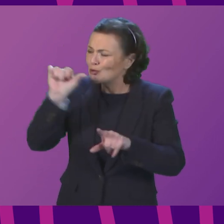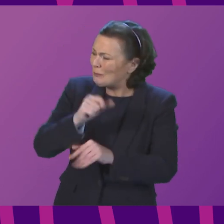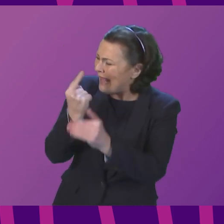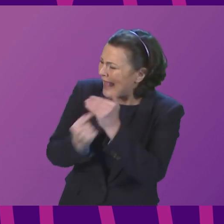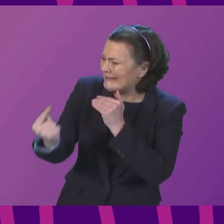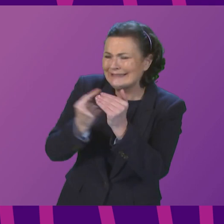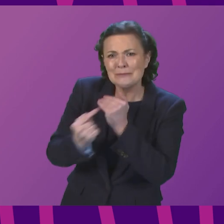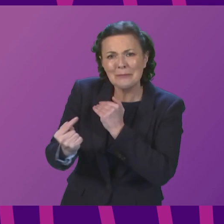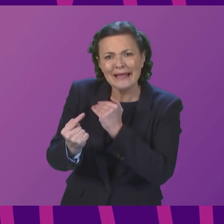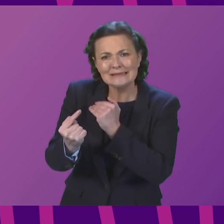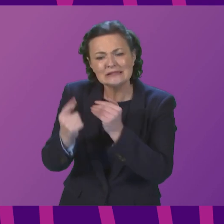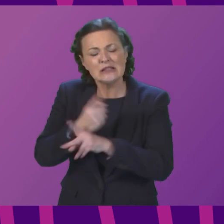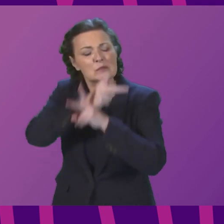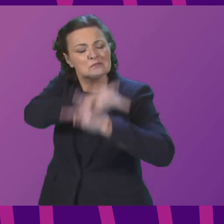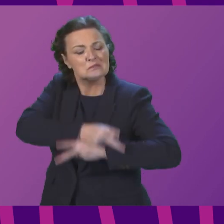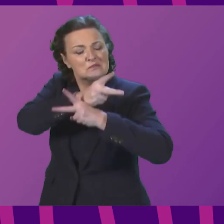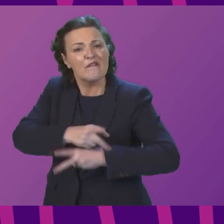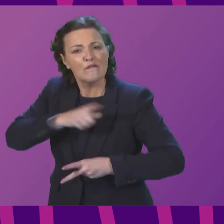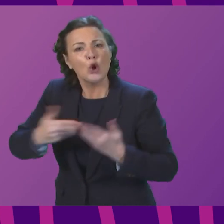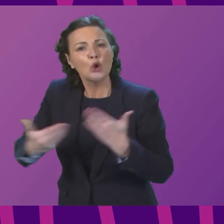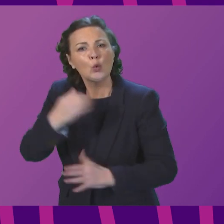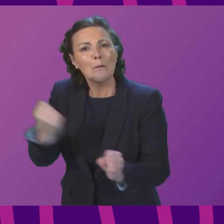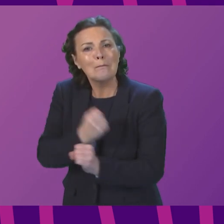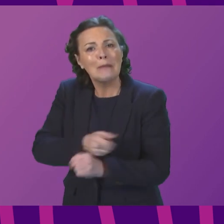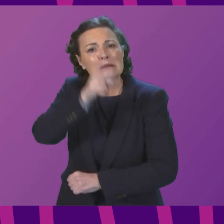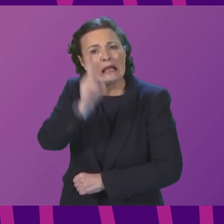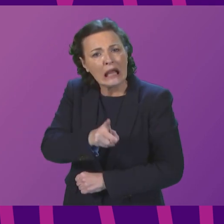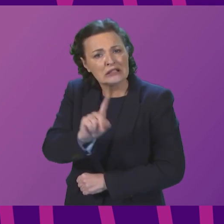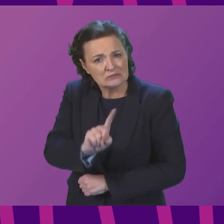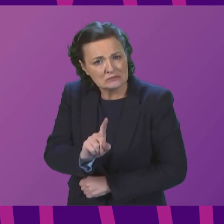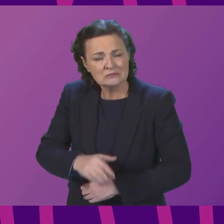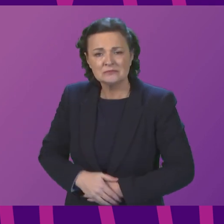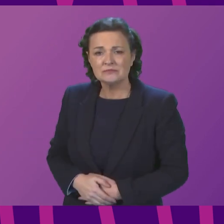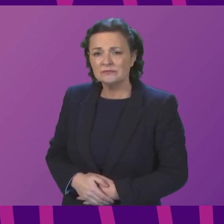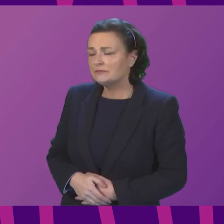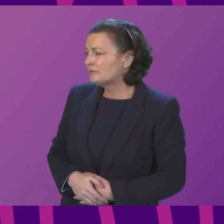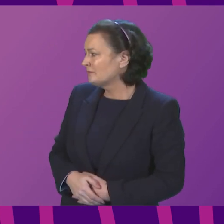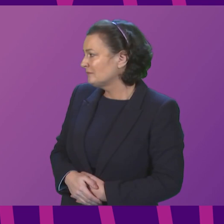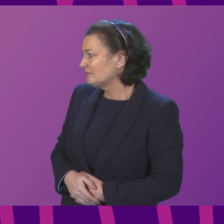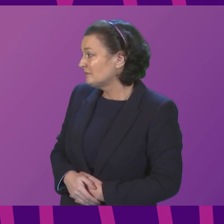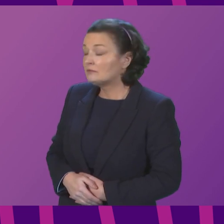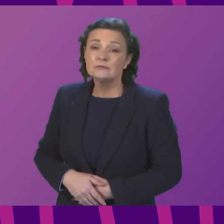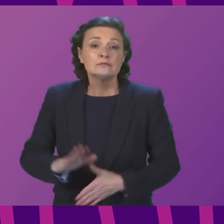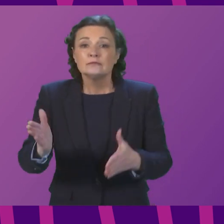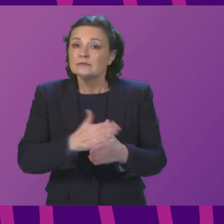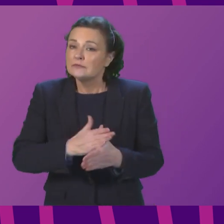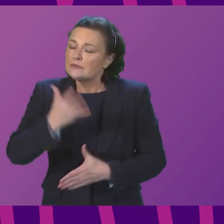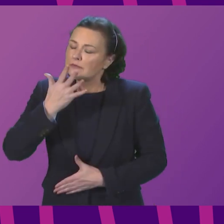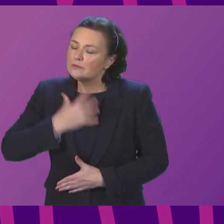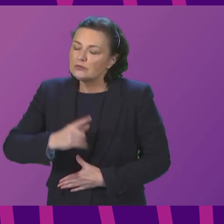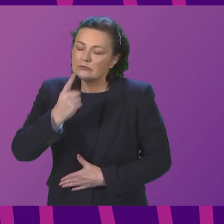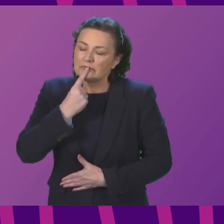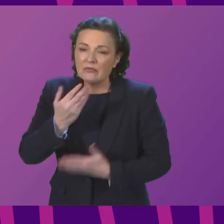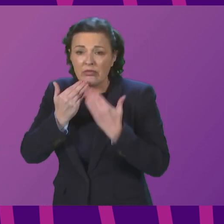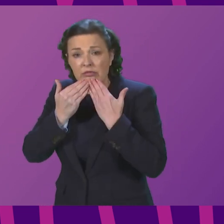ensure confidence is restored? The First Minister. The can I take the opportunity to thank the Scottish Fire and Rescue Service for